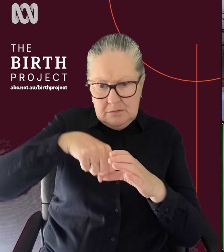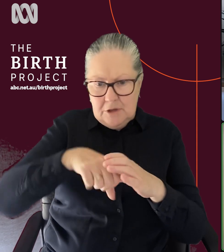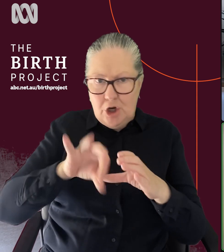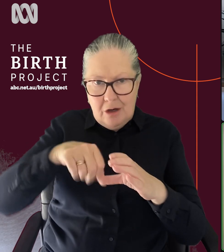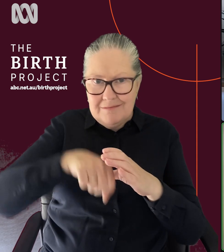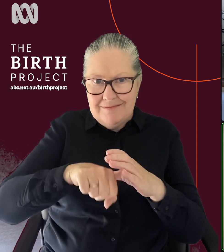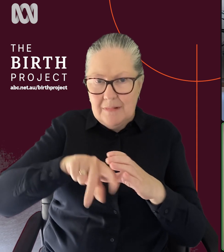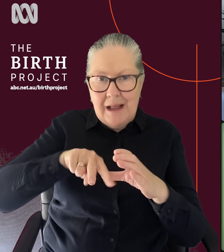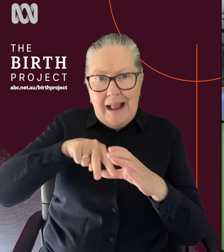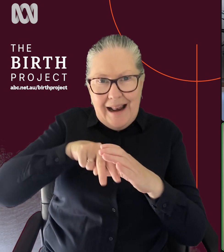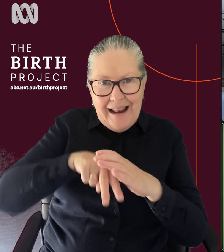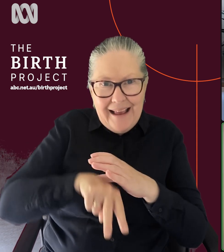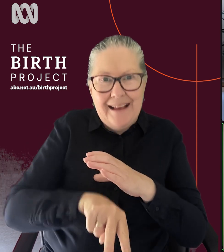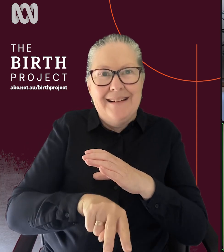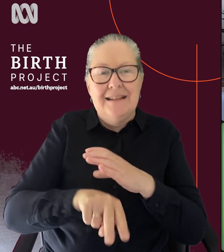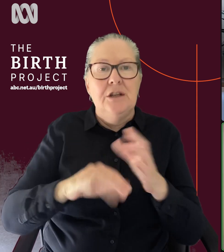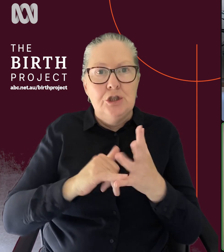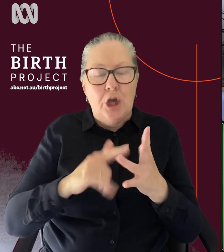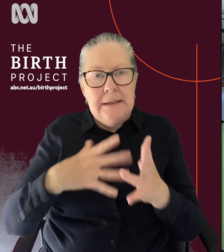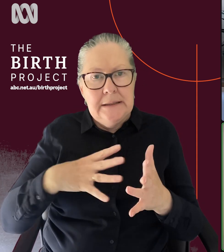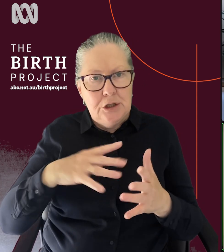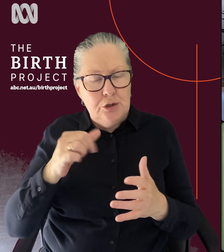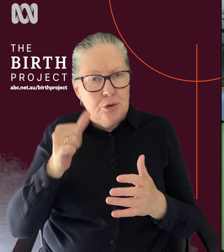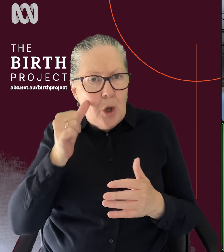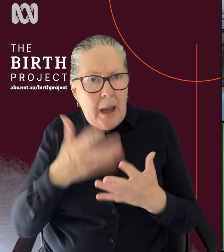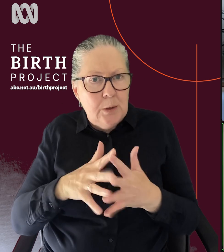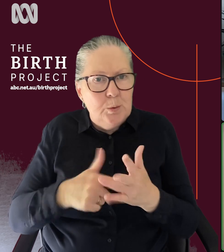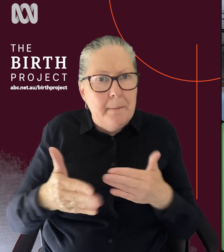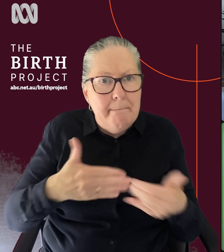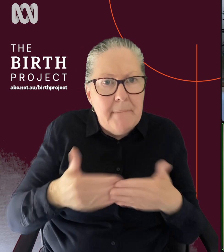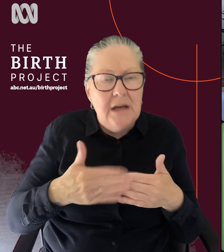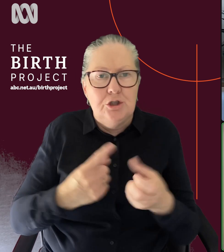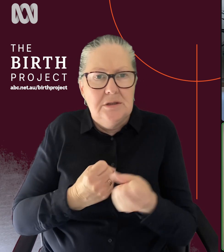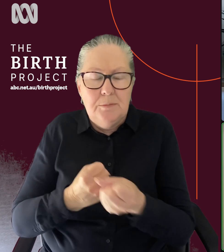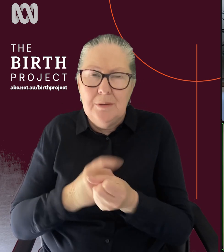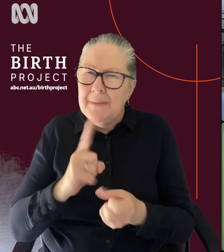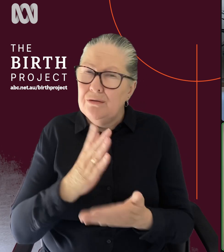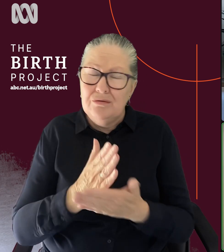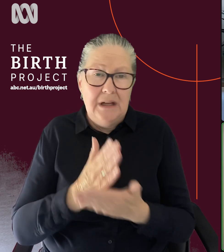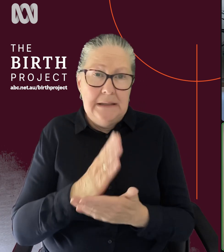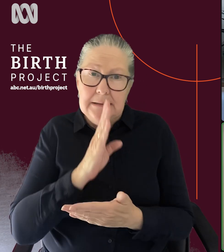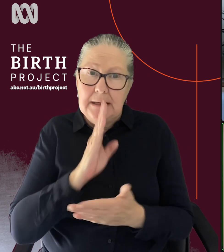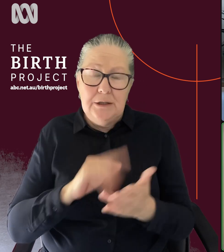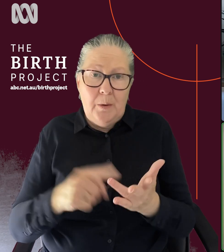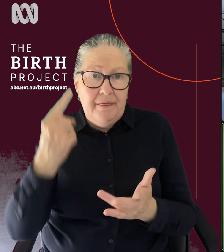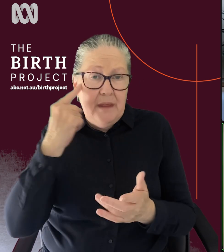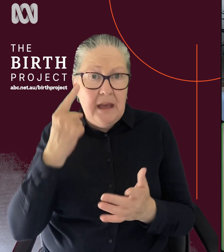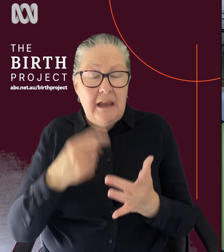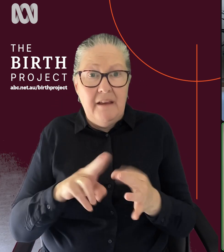and you need to know how to manage that and support that. So, um, yeah, it's sad to think that due to your location, you might